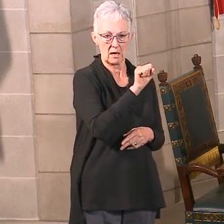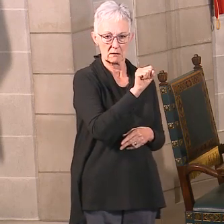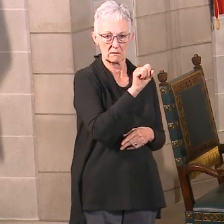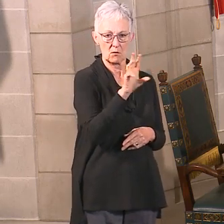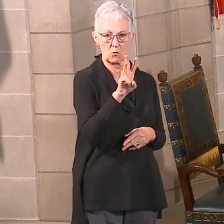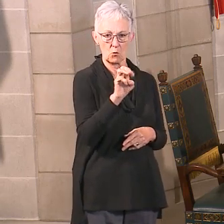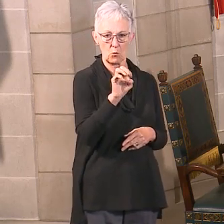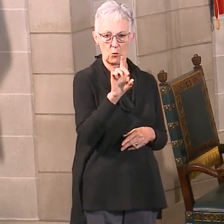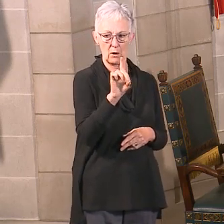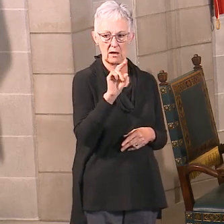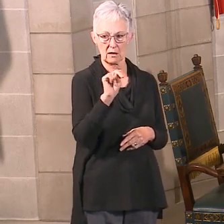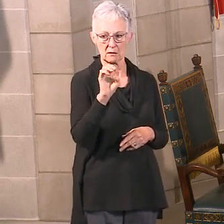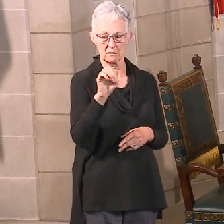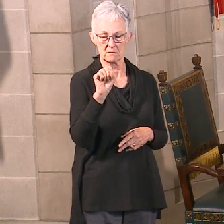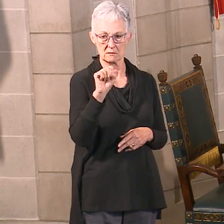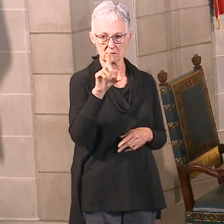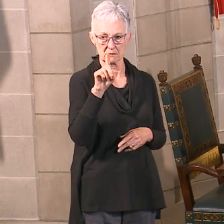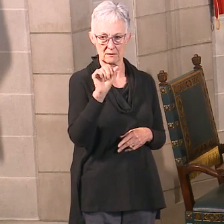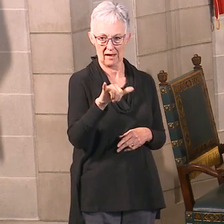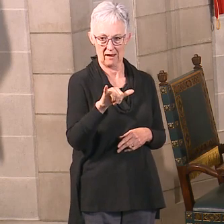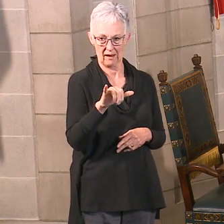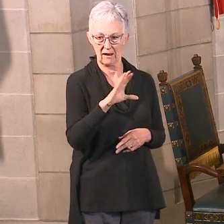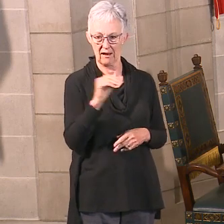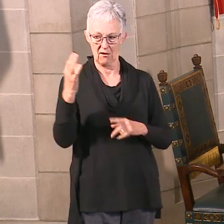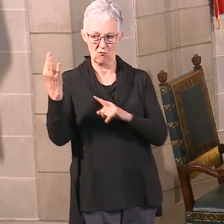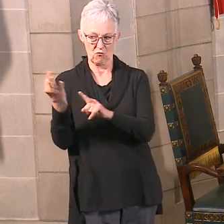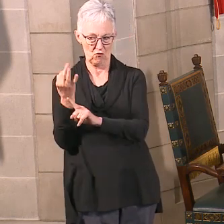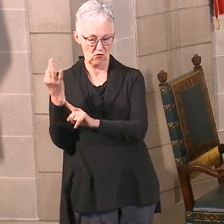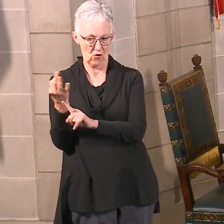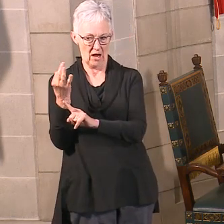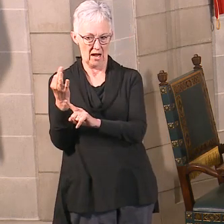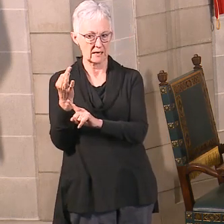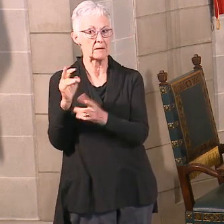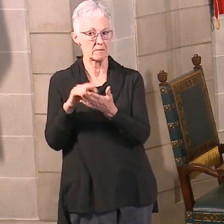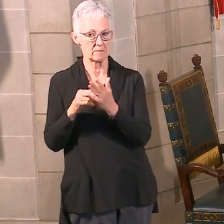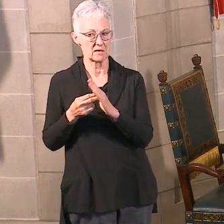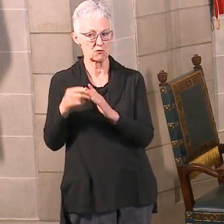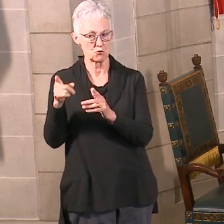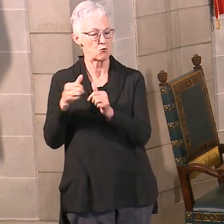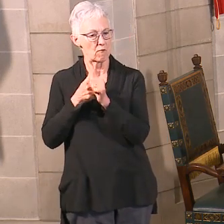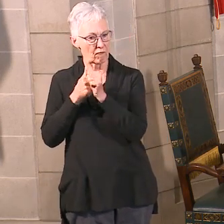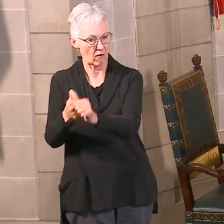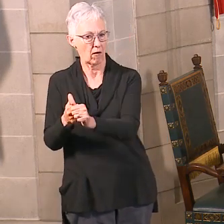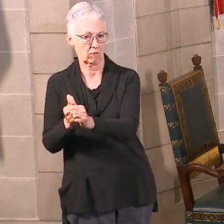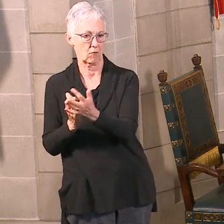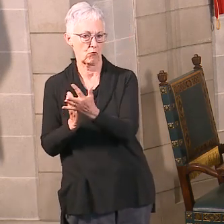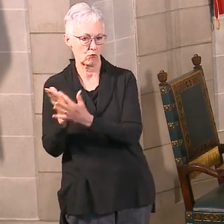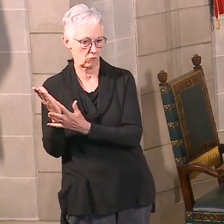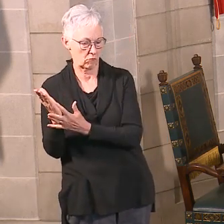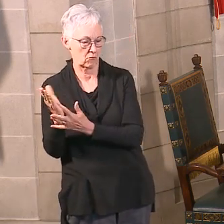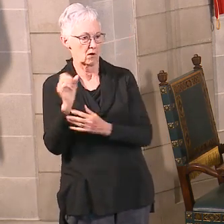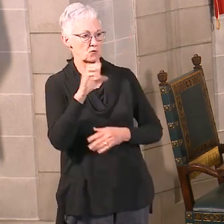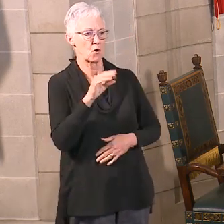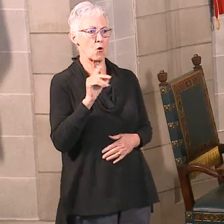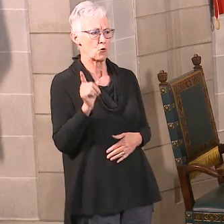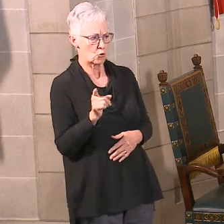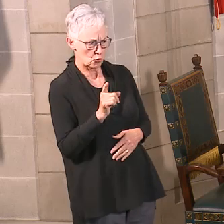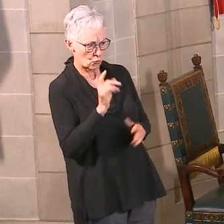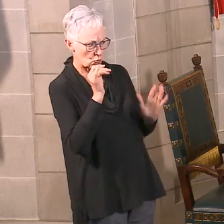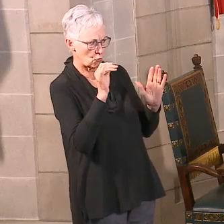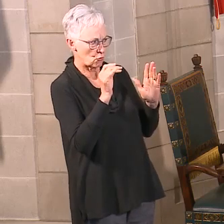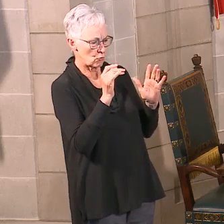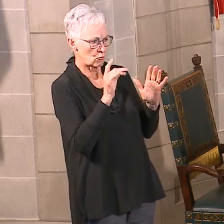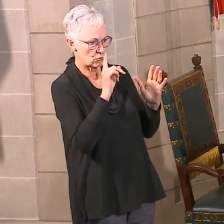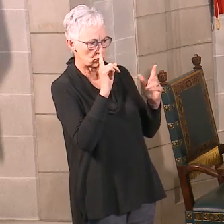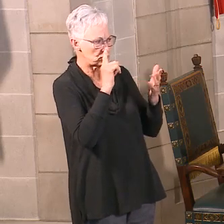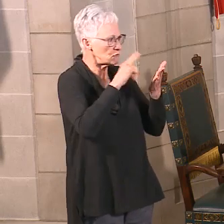it'll be follow-through Friday. So whatever you identified on Wednesday, you'll have a check on Friday. And at least twice-a-week keep this